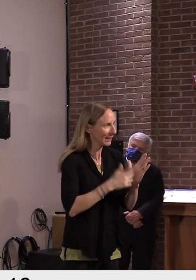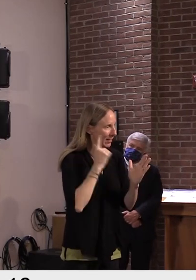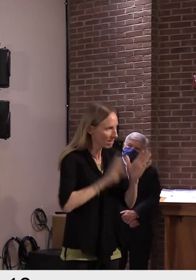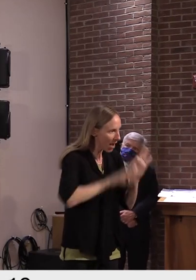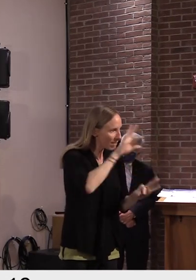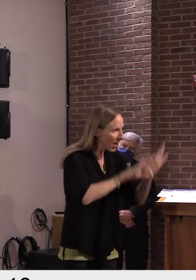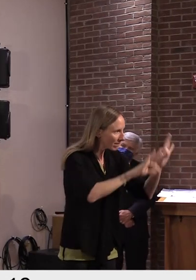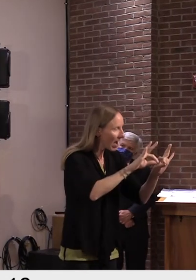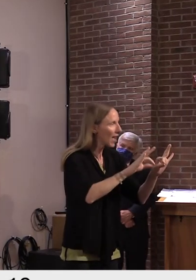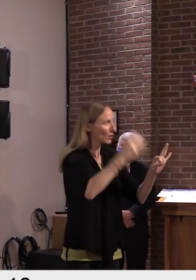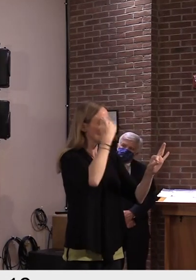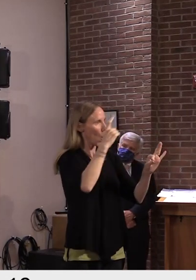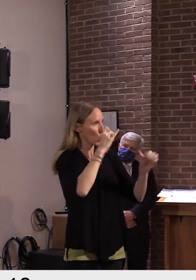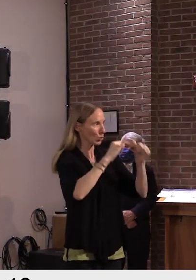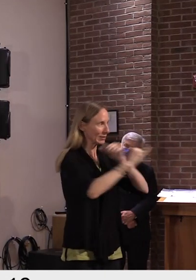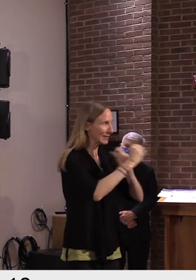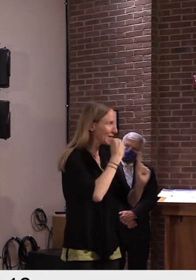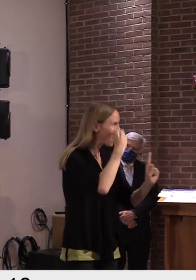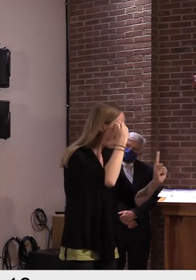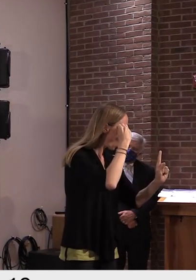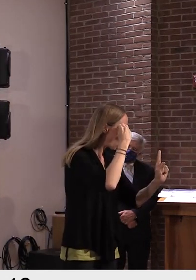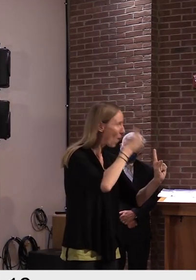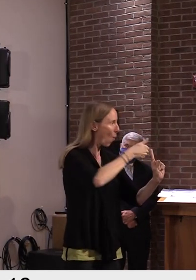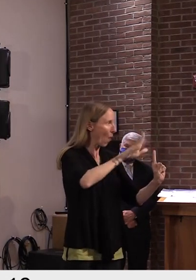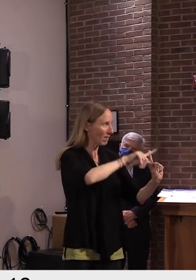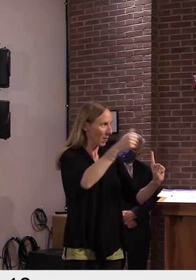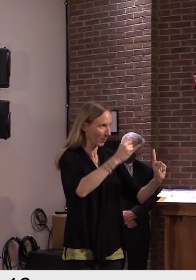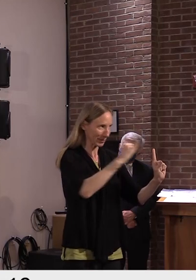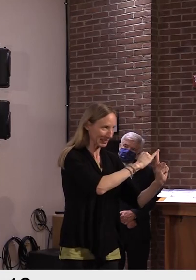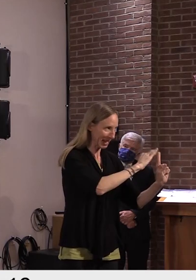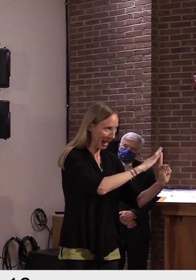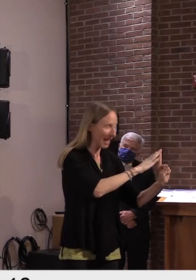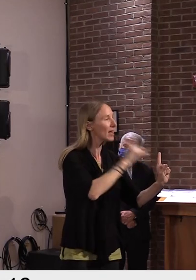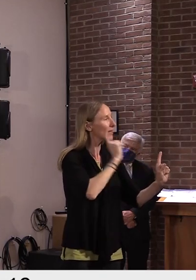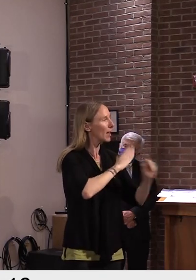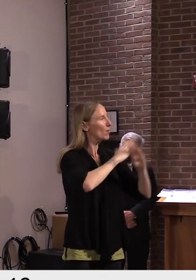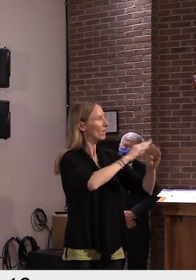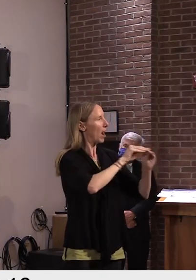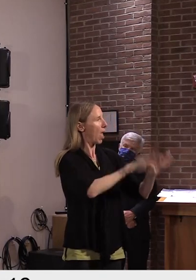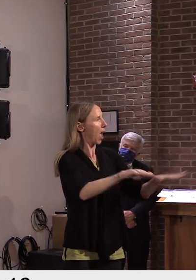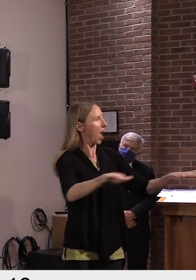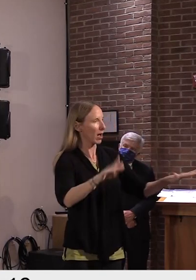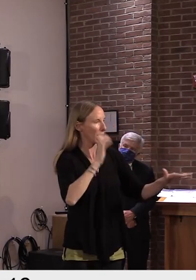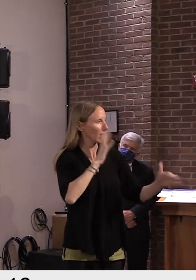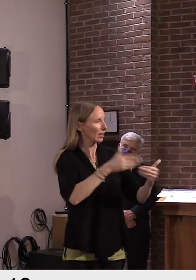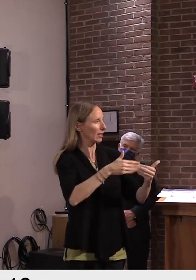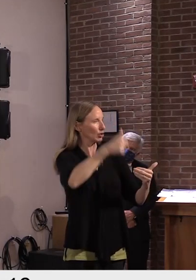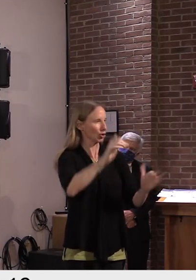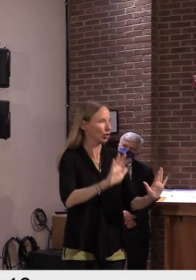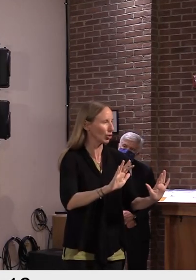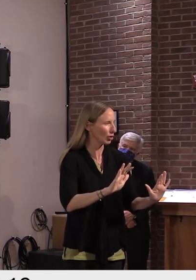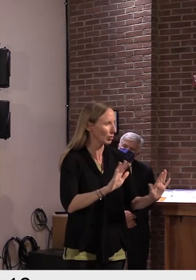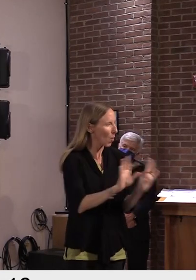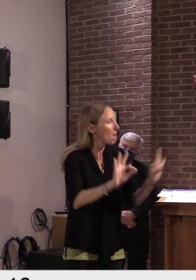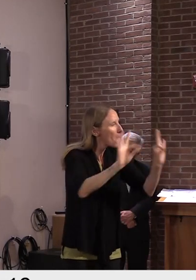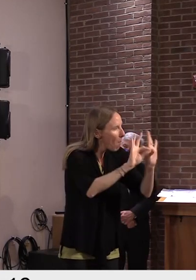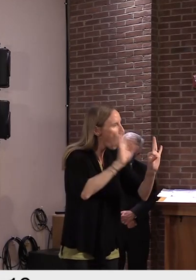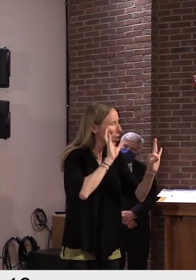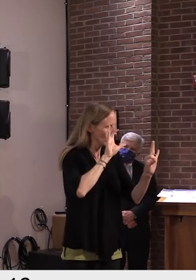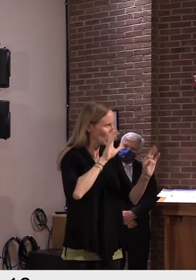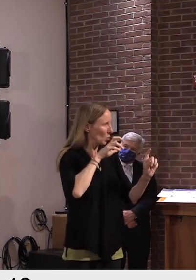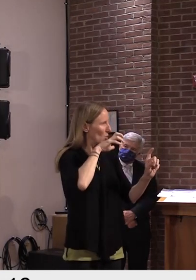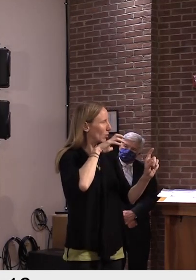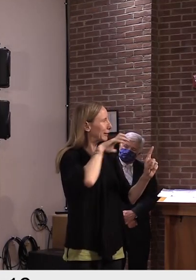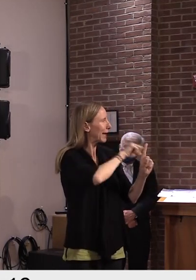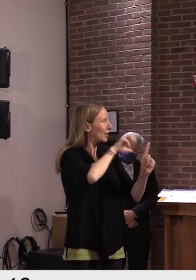know who needs to stay inside and away from other people, so we can prevent the virus from spreading any further. The